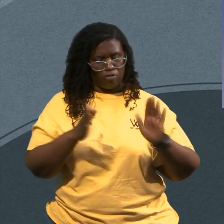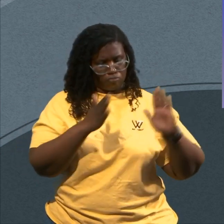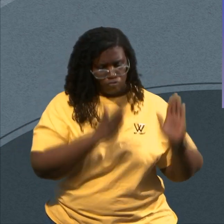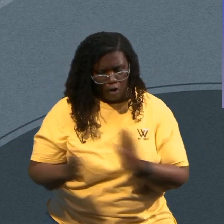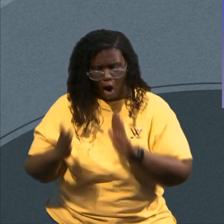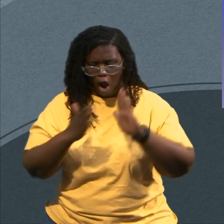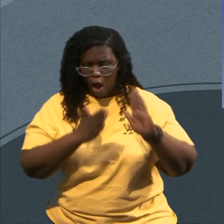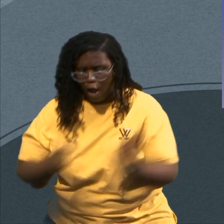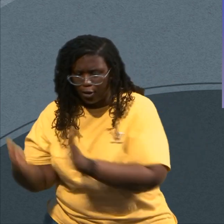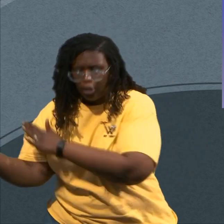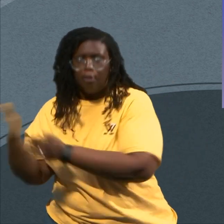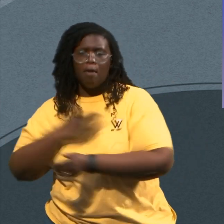My Heart Was About Stuff